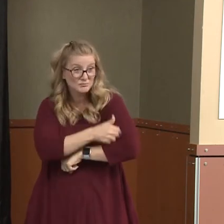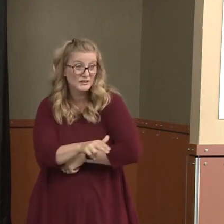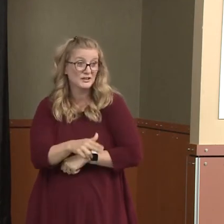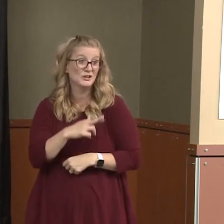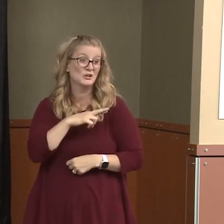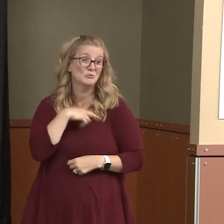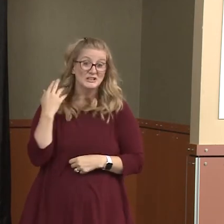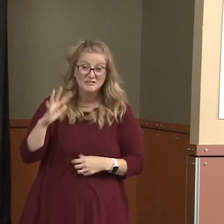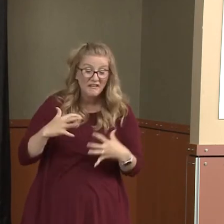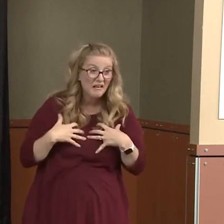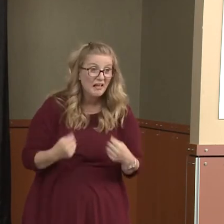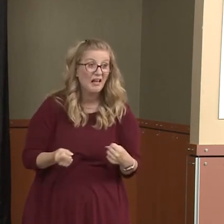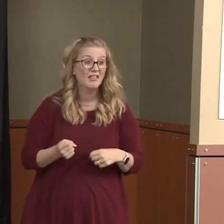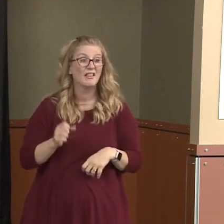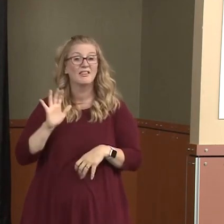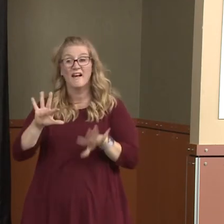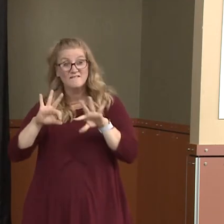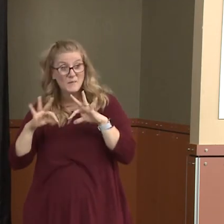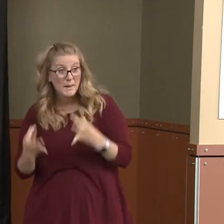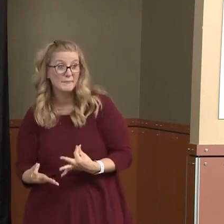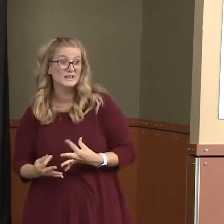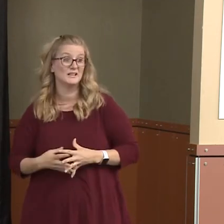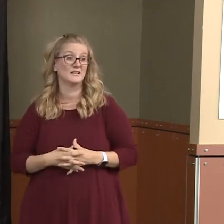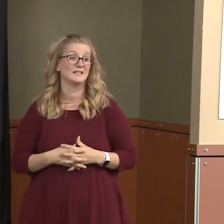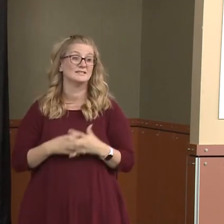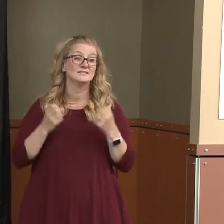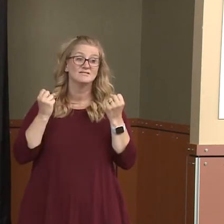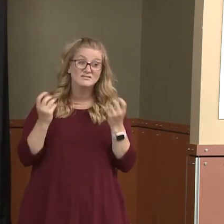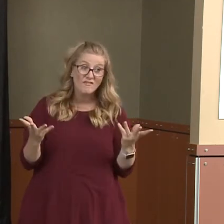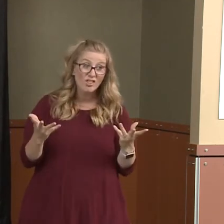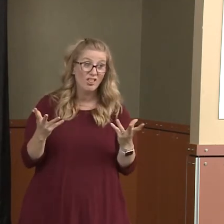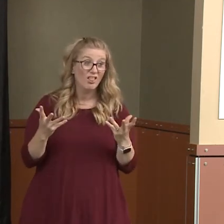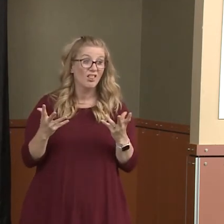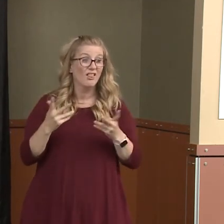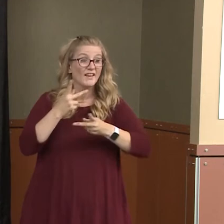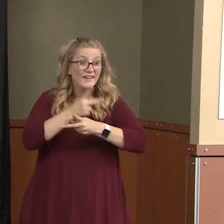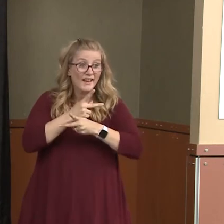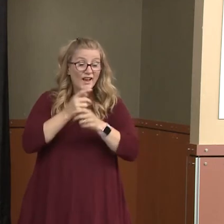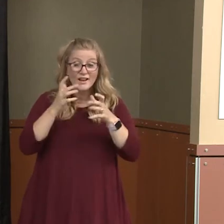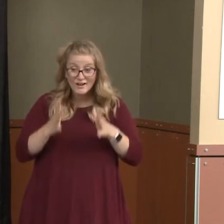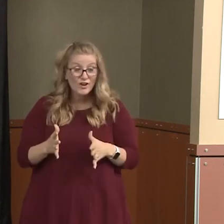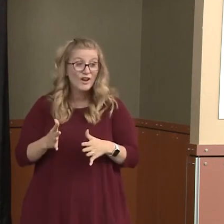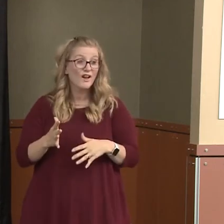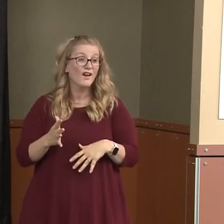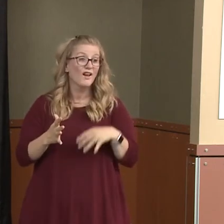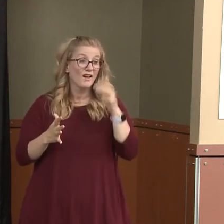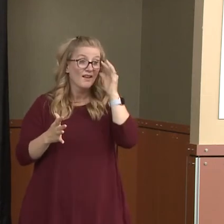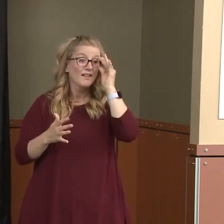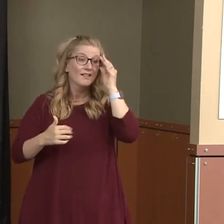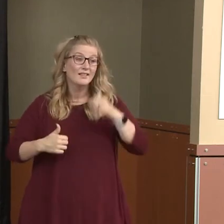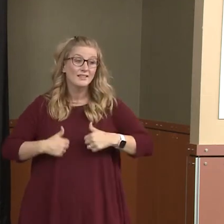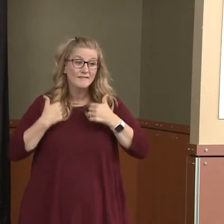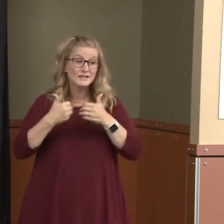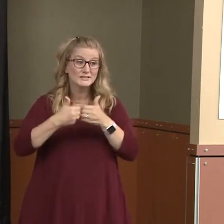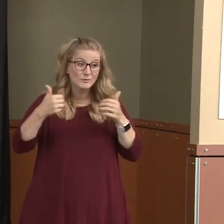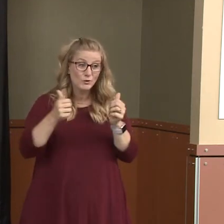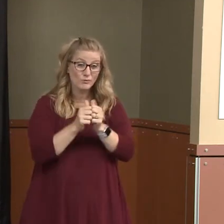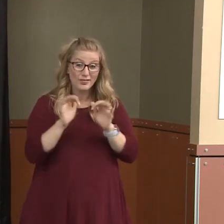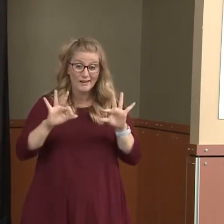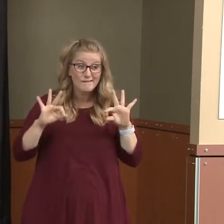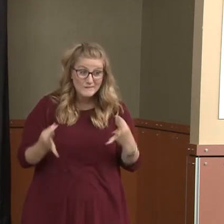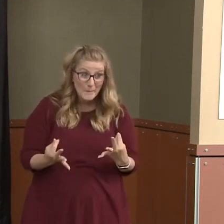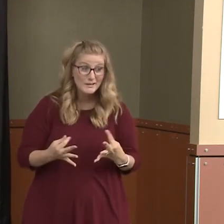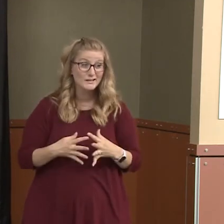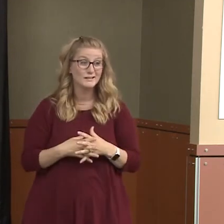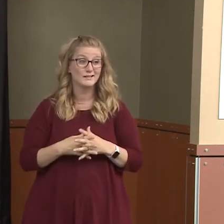with that of their family. We have a number of caregivers that you've probably heard throughout the country that are either living separately from their families while this is going on to